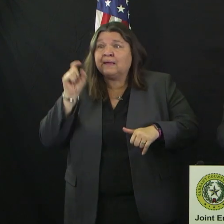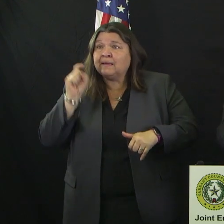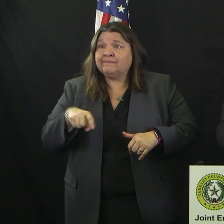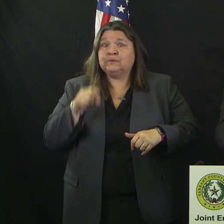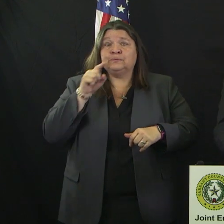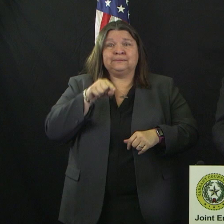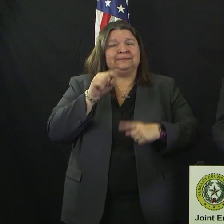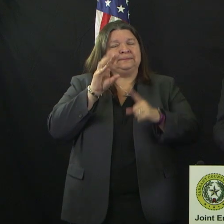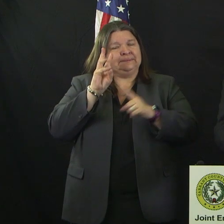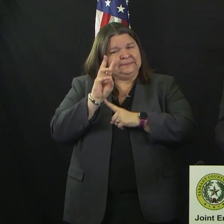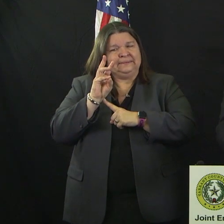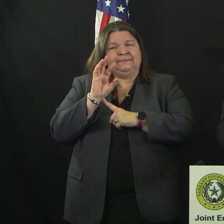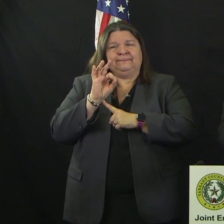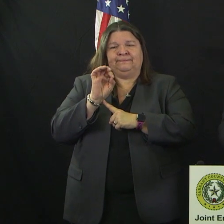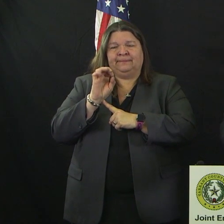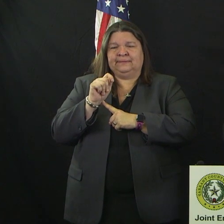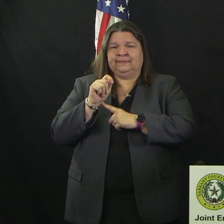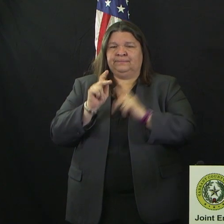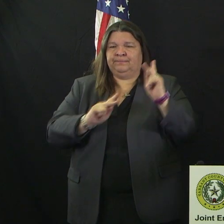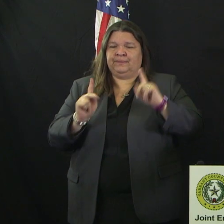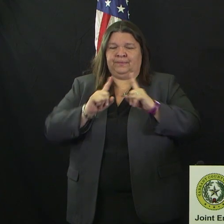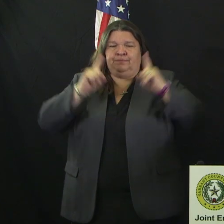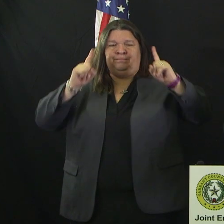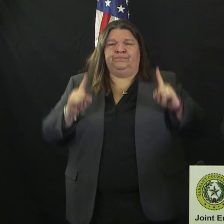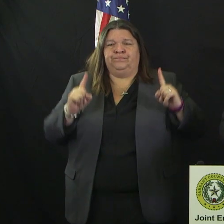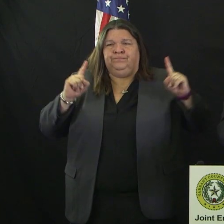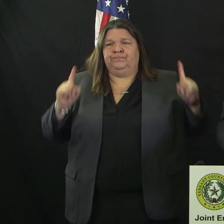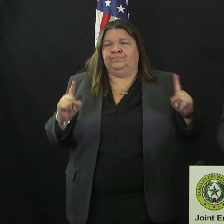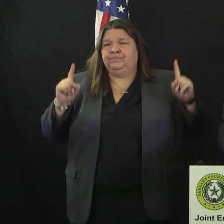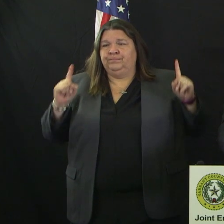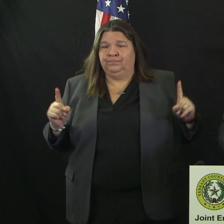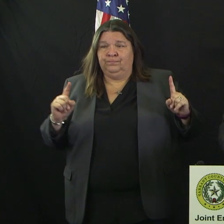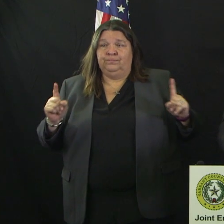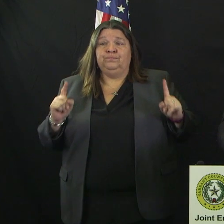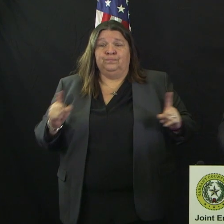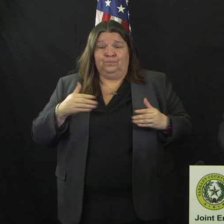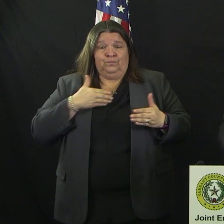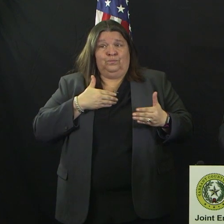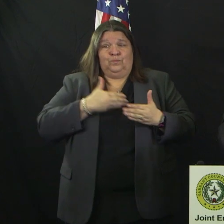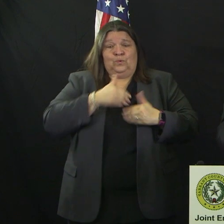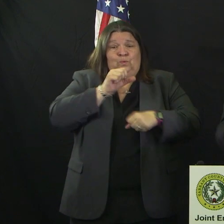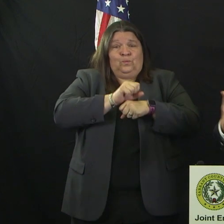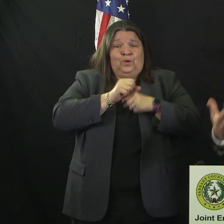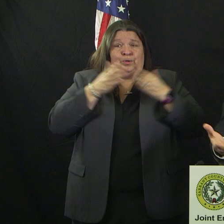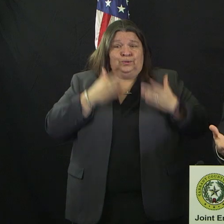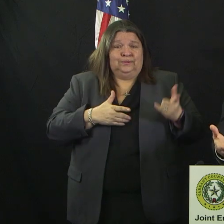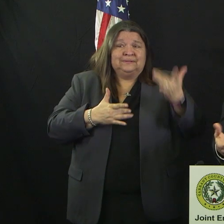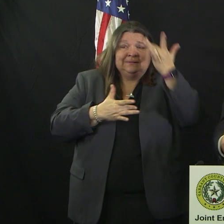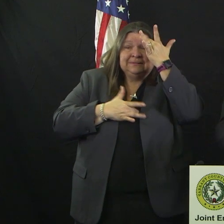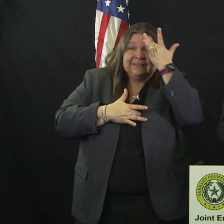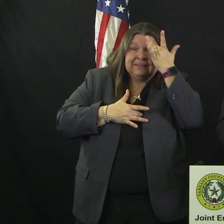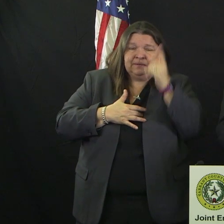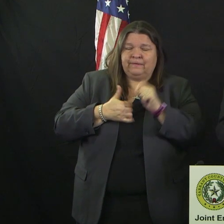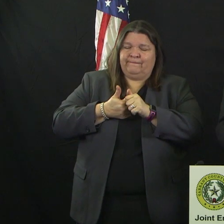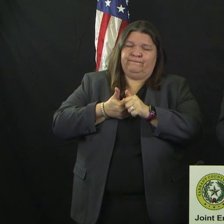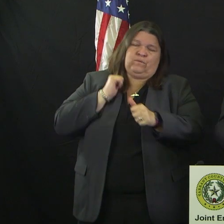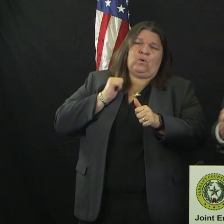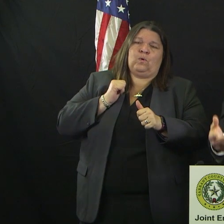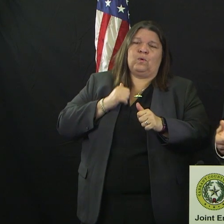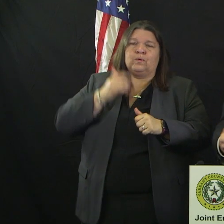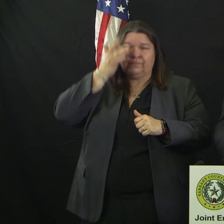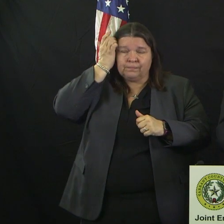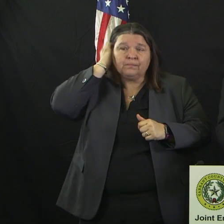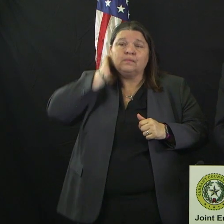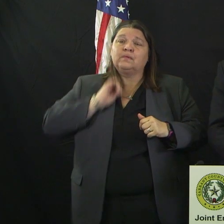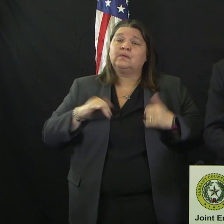If you're sick, stay home. If you have a sick colleague, send them home. These are the things that will help us get through the highest risk of this viral